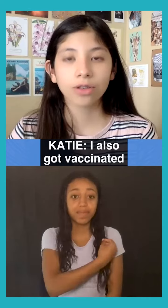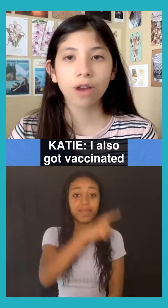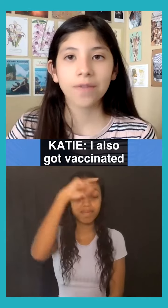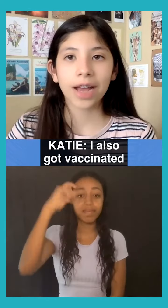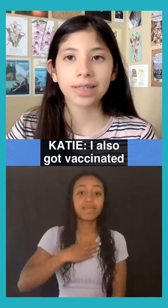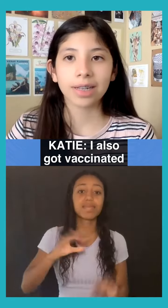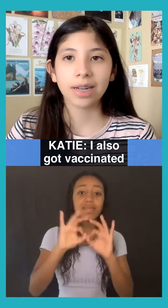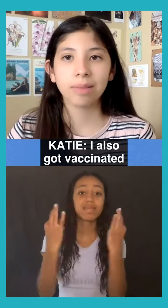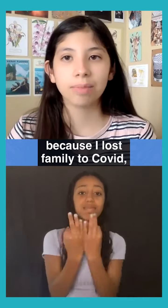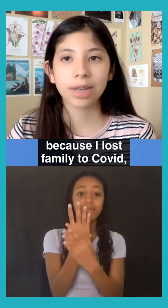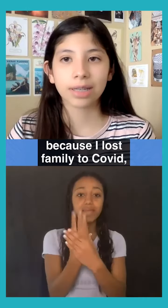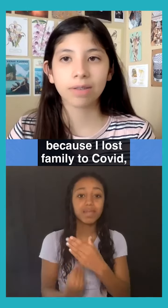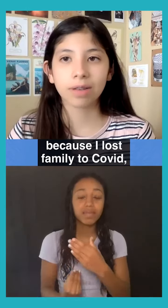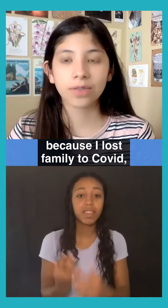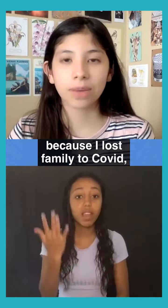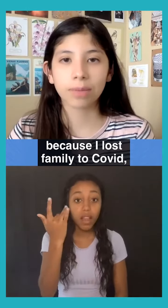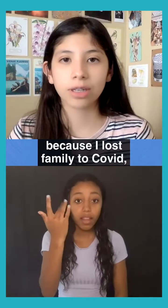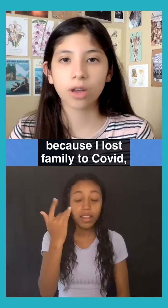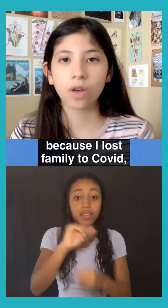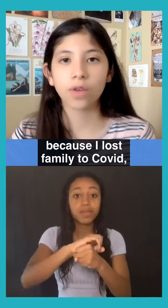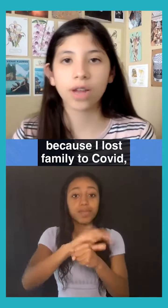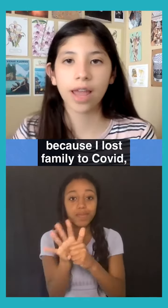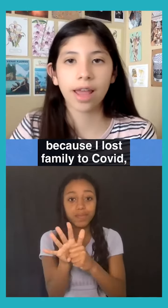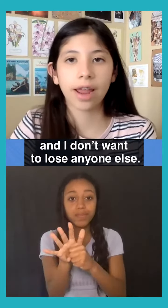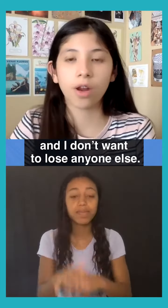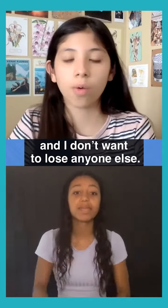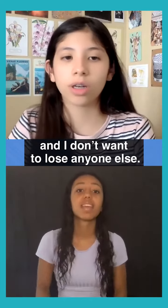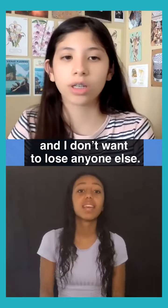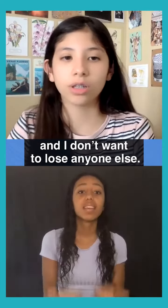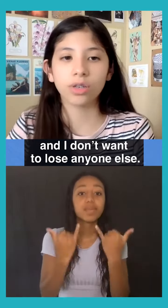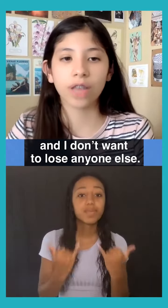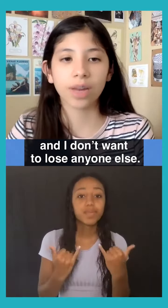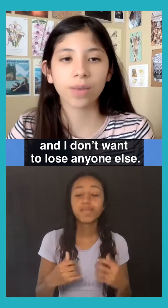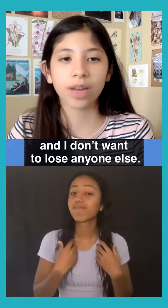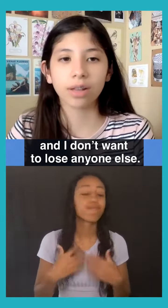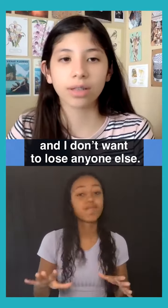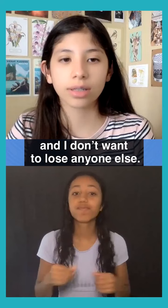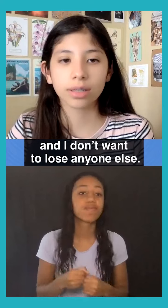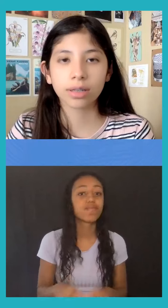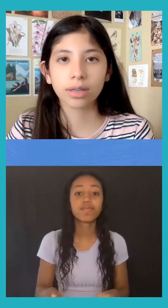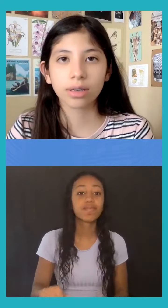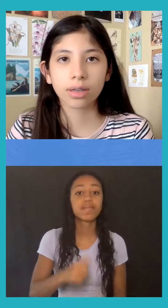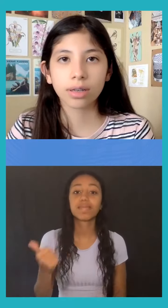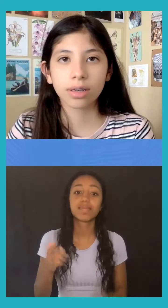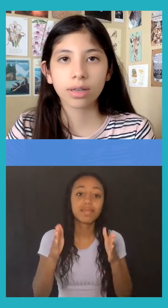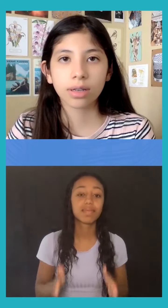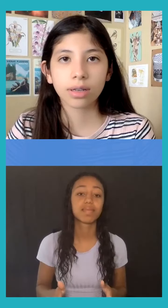I also got vaccinated because I lost family to COVID and I don't want to lose anyone else.